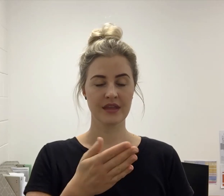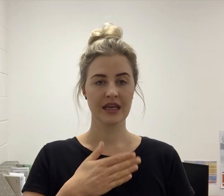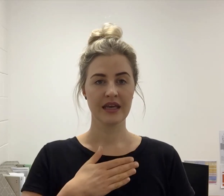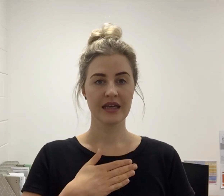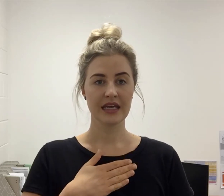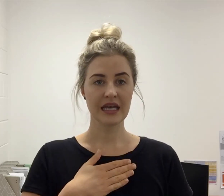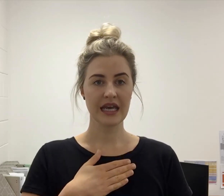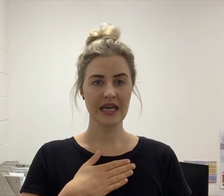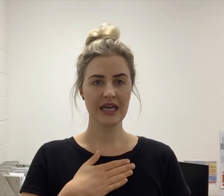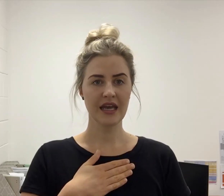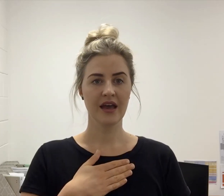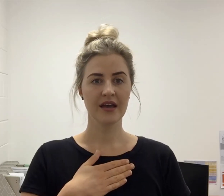Key.